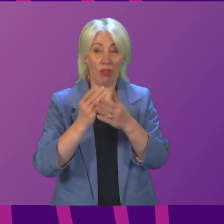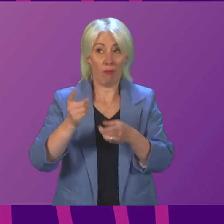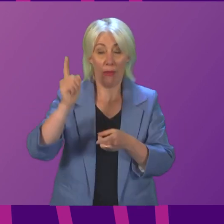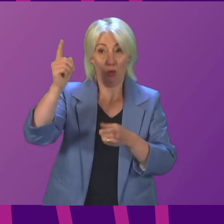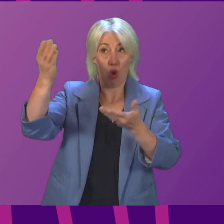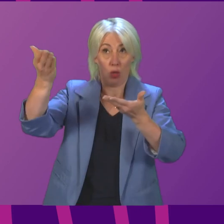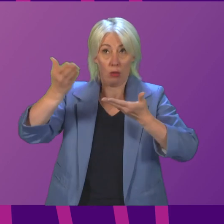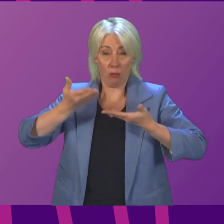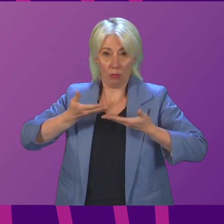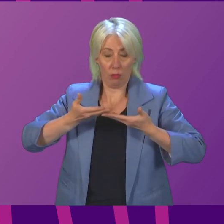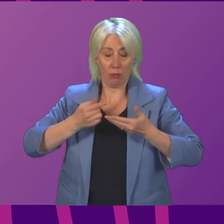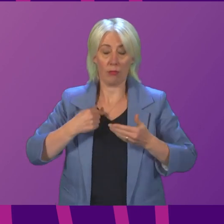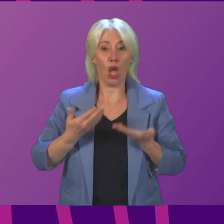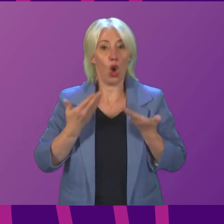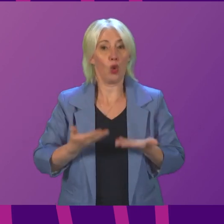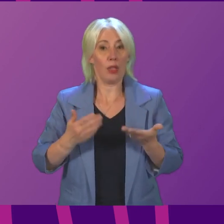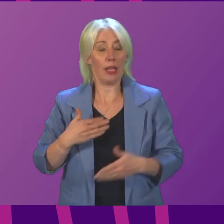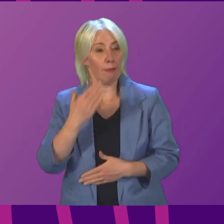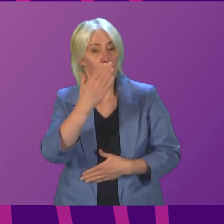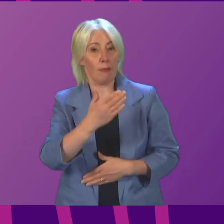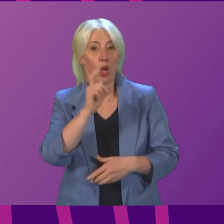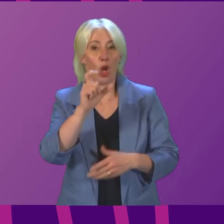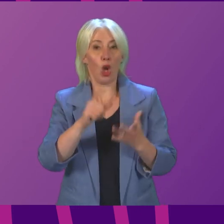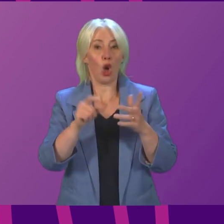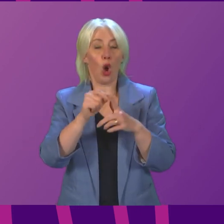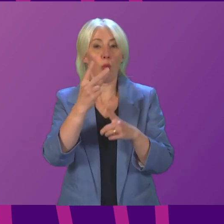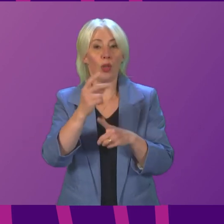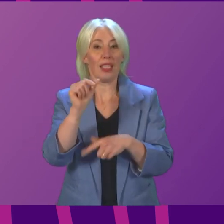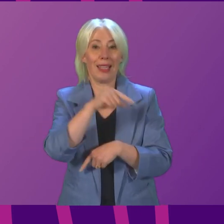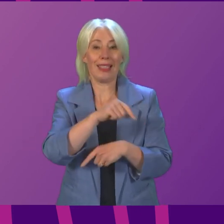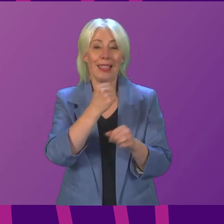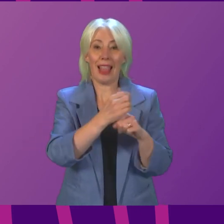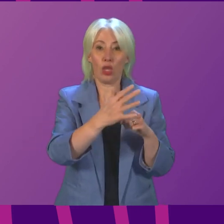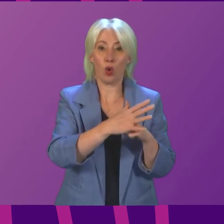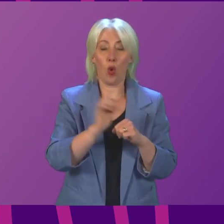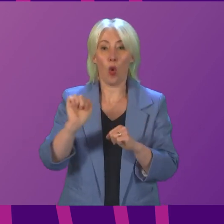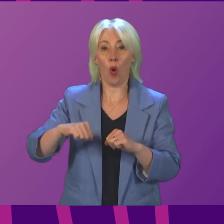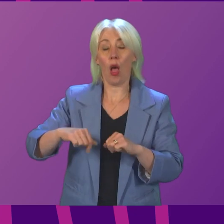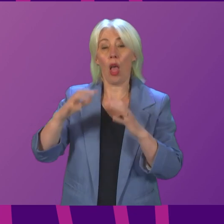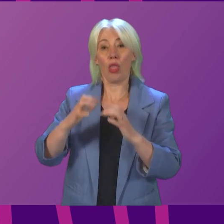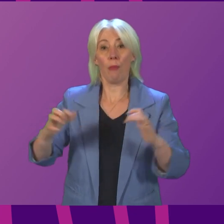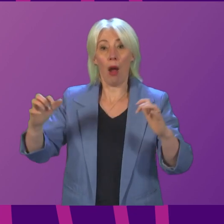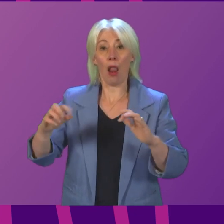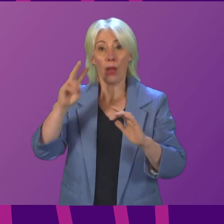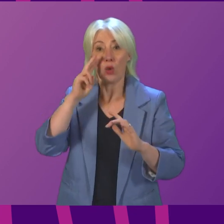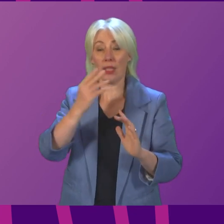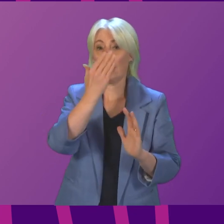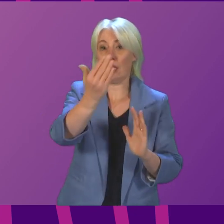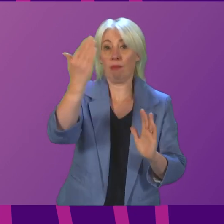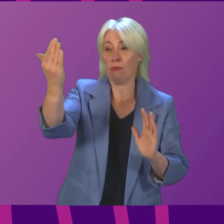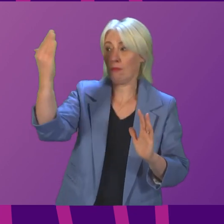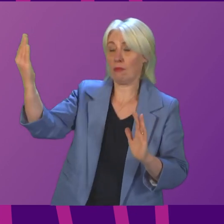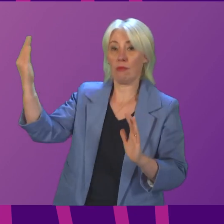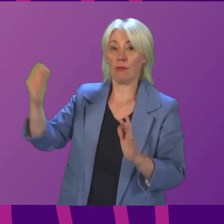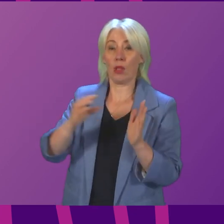Today I'm attending COP in Glasgow. In the parliament you can see on the walls of the chamber representations of the